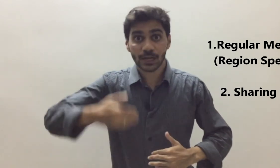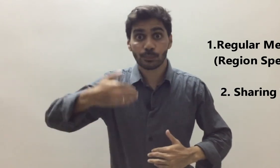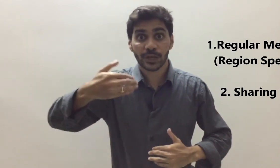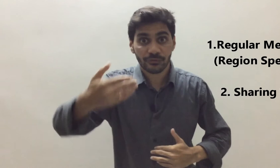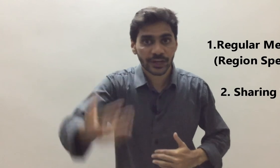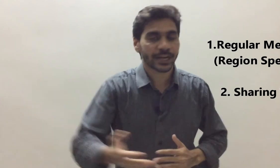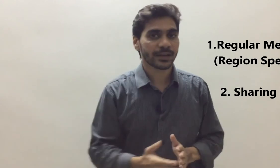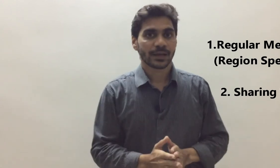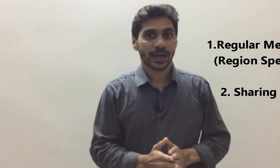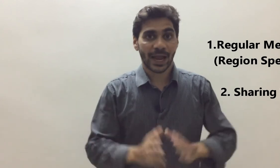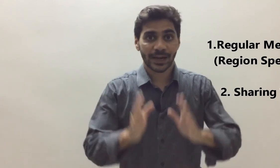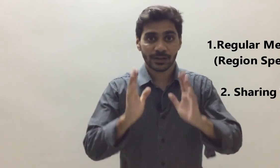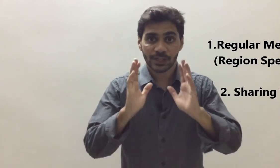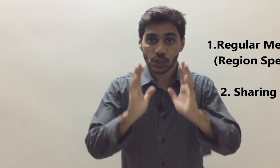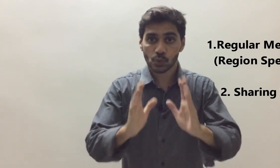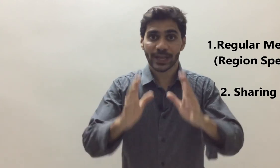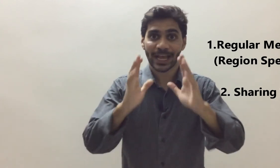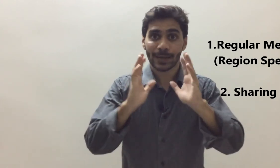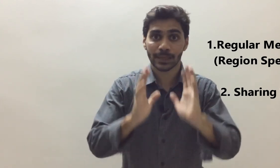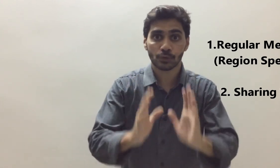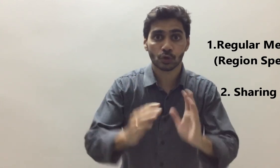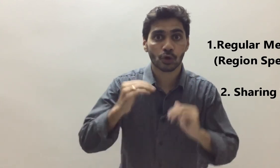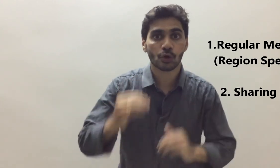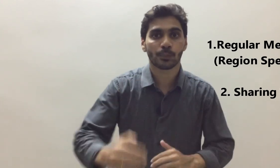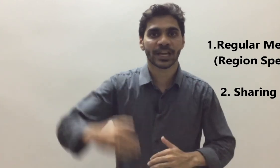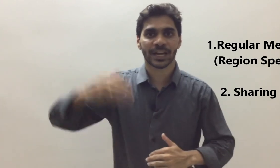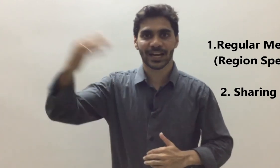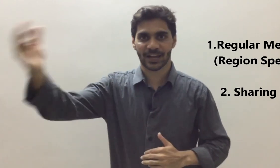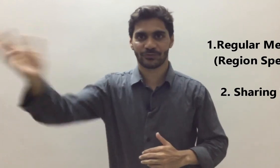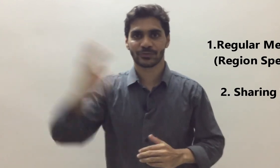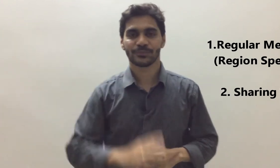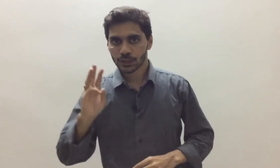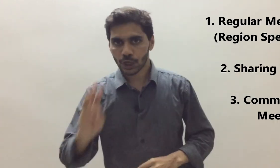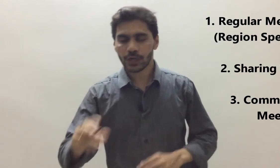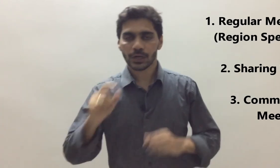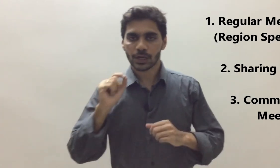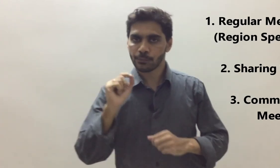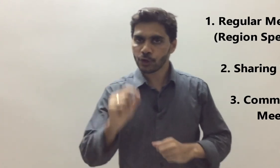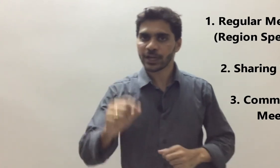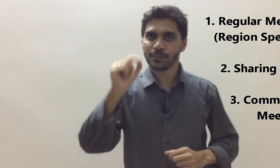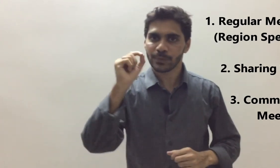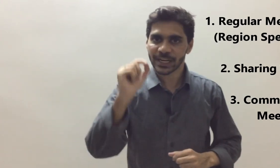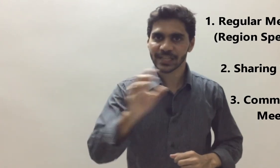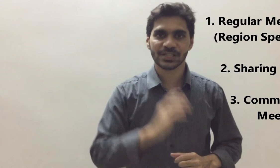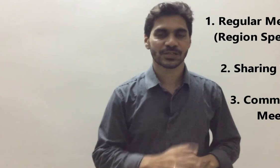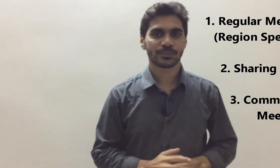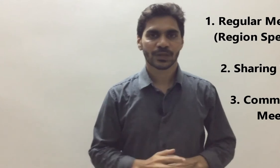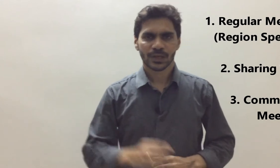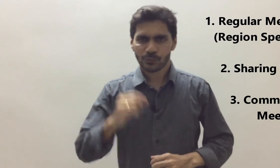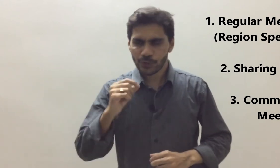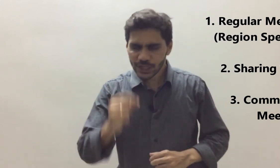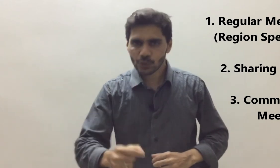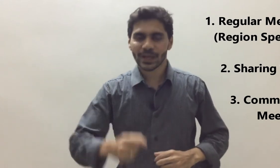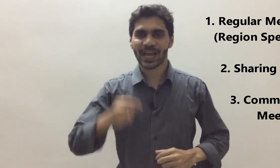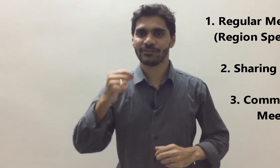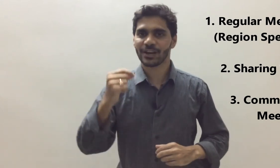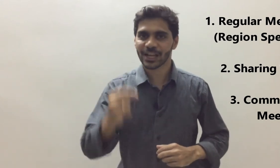benefited and this would help them to grow bigger in life. Third, community meetings. We should have regular